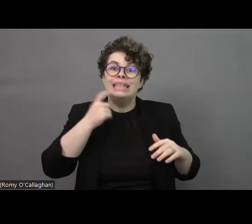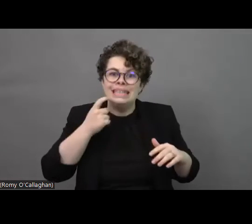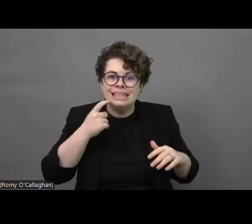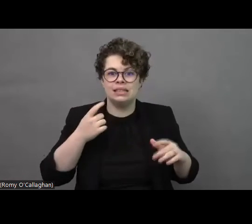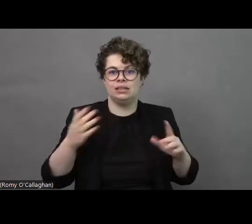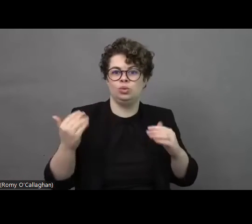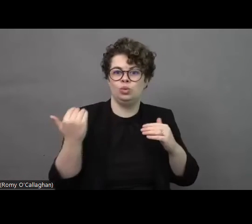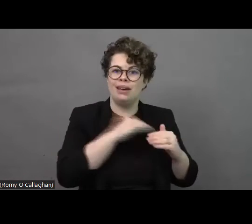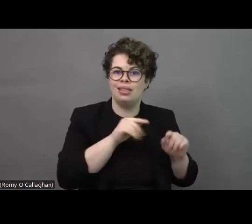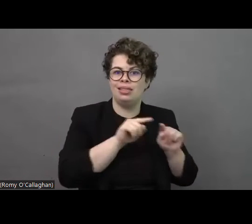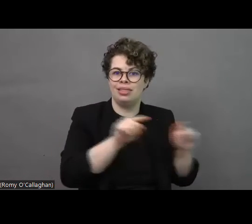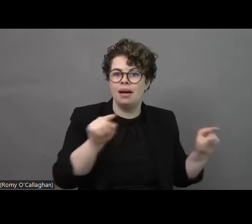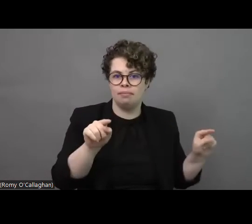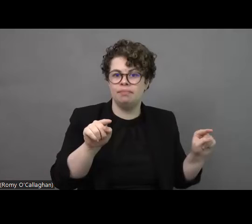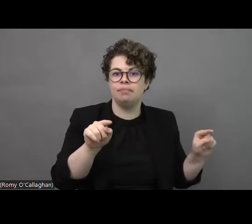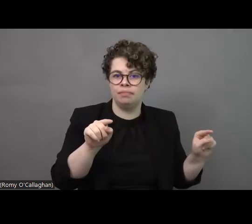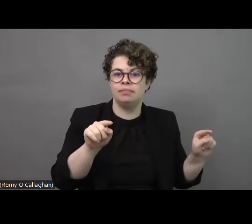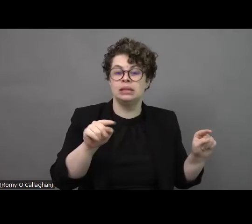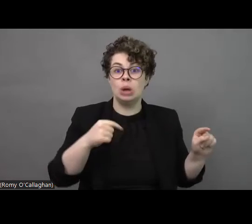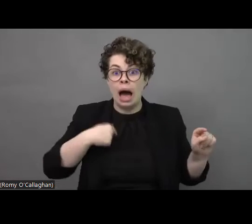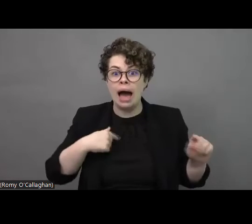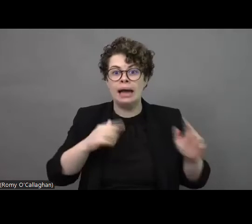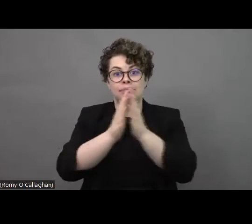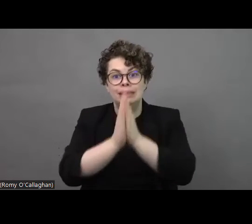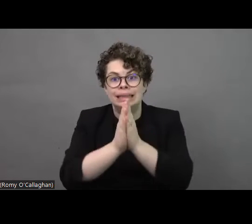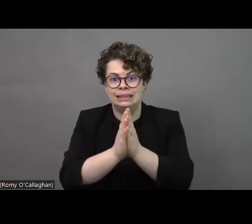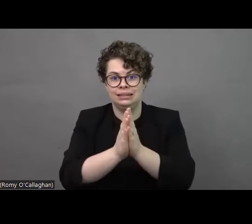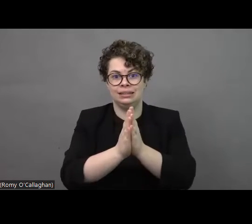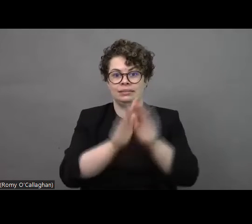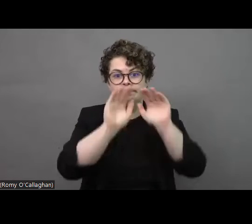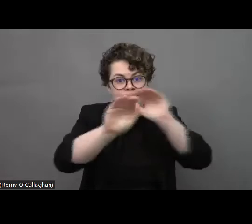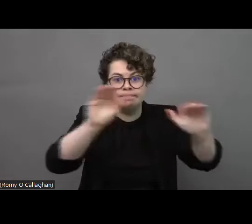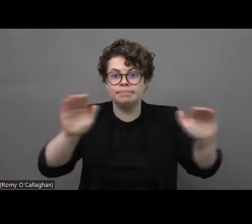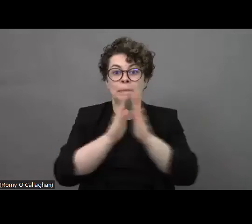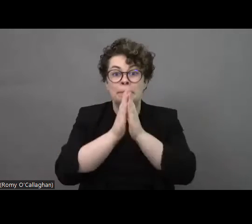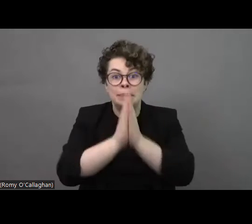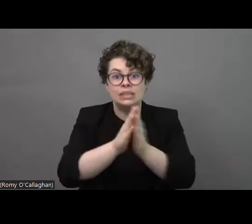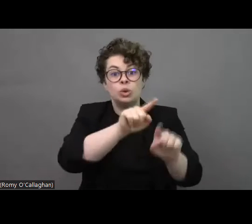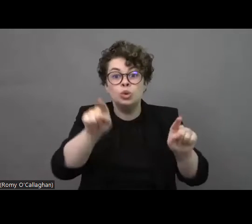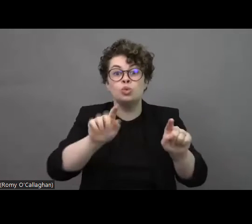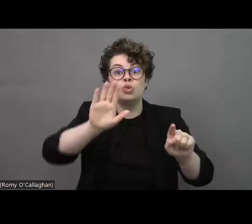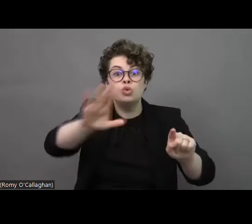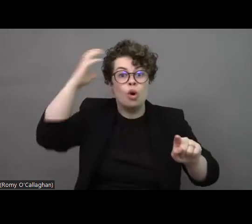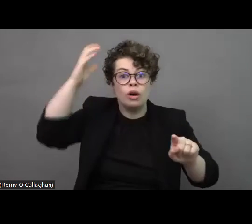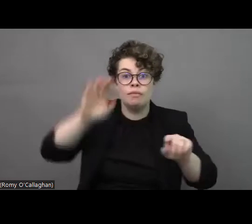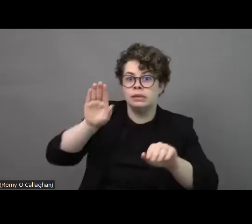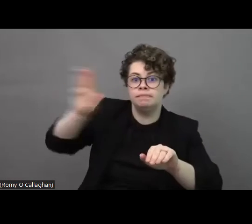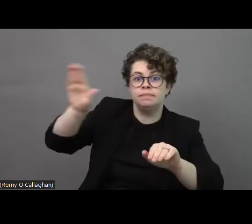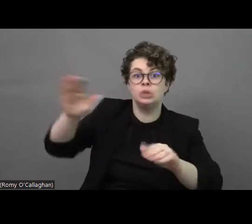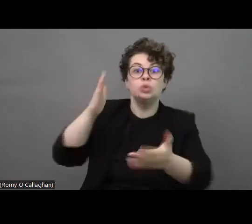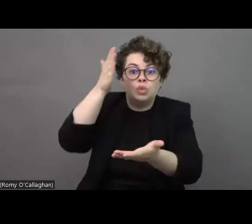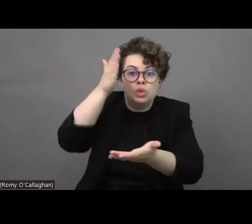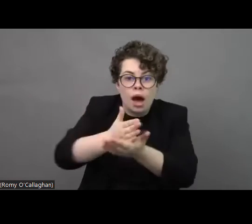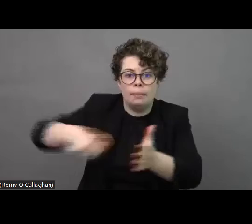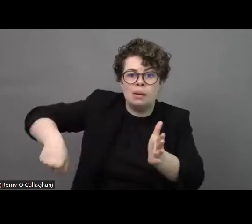kill. I address all of your plea to you. Please address your governments to do, to stop murder from the